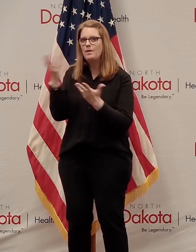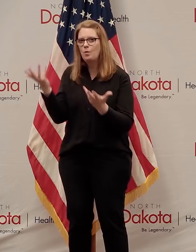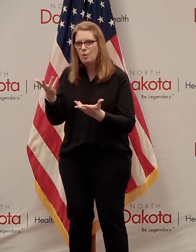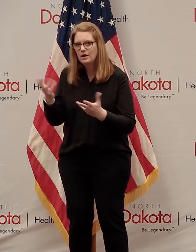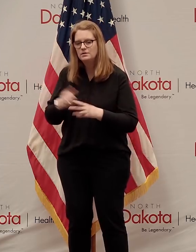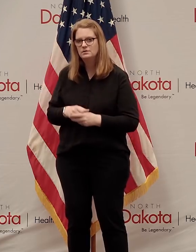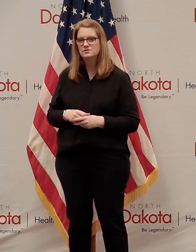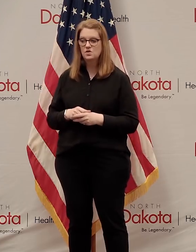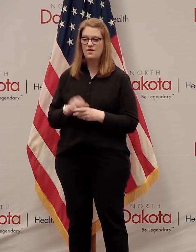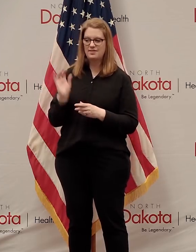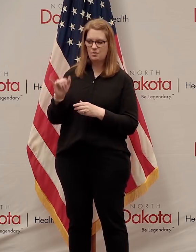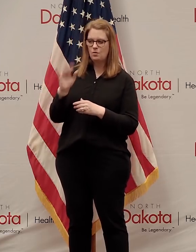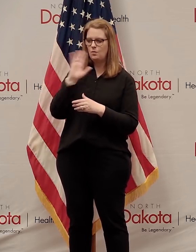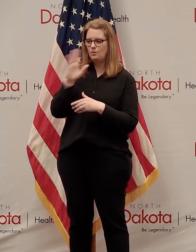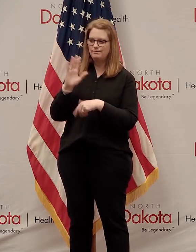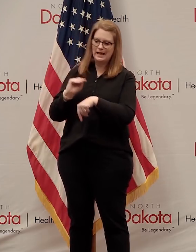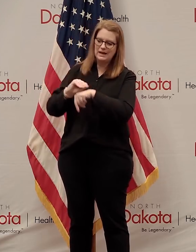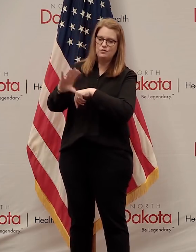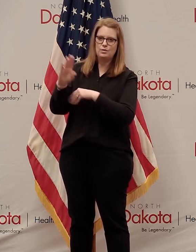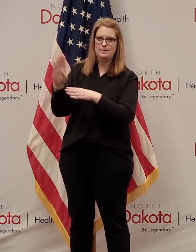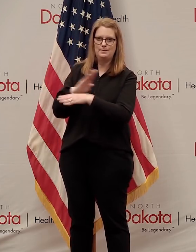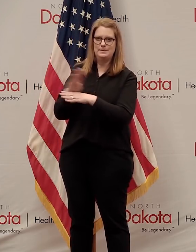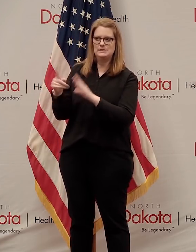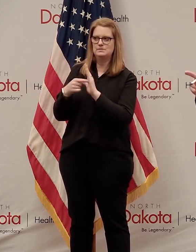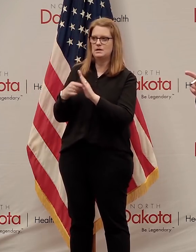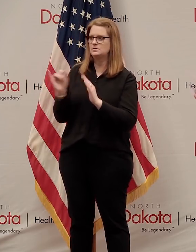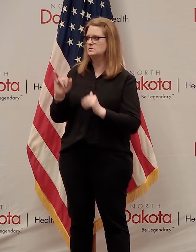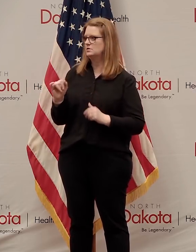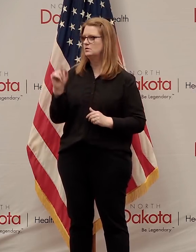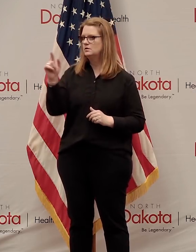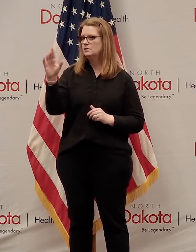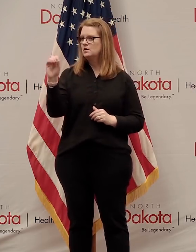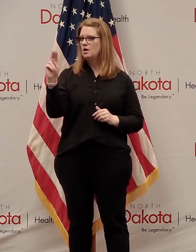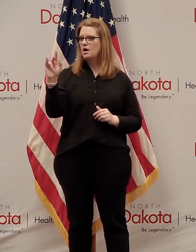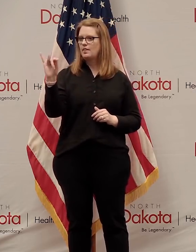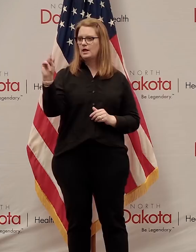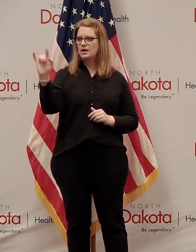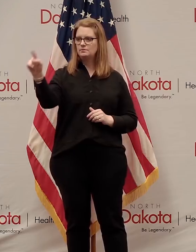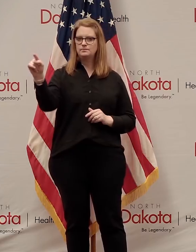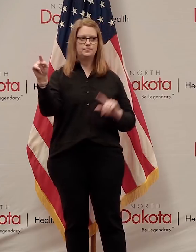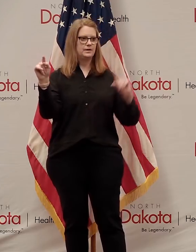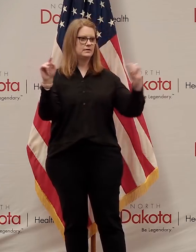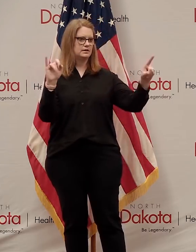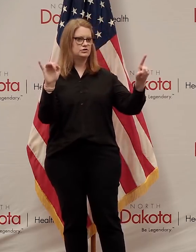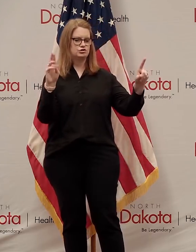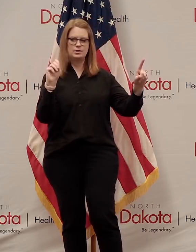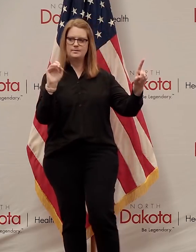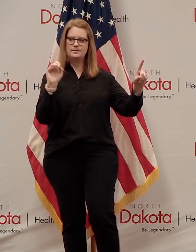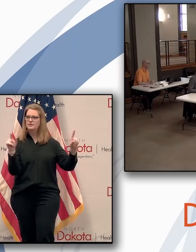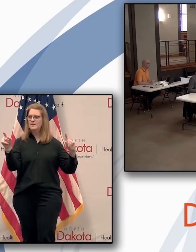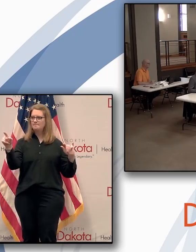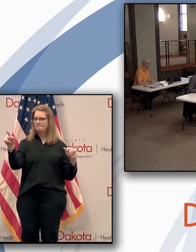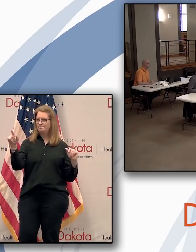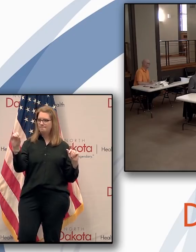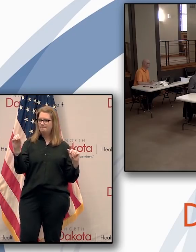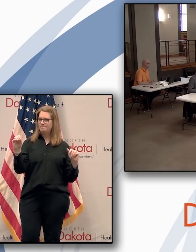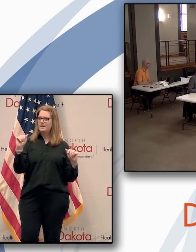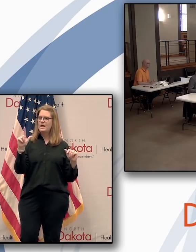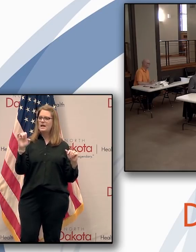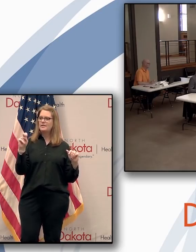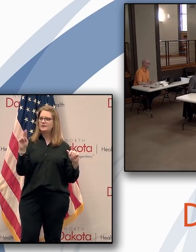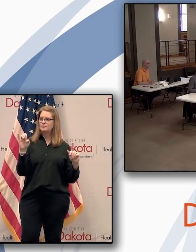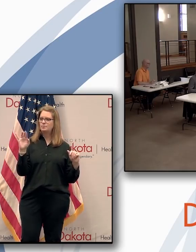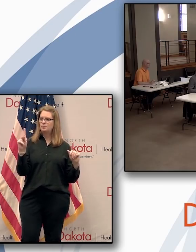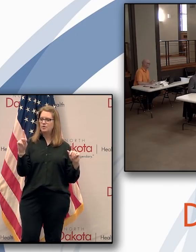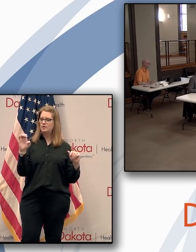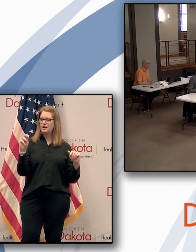business models for a while. So, okay, I'm going to go online and then I'll come back to Jeremy and then to Dave. Alan Burke